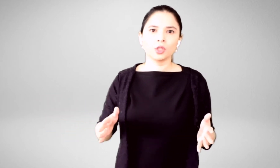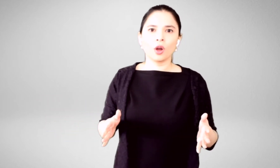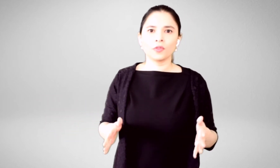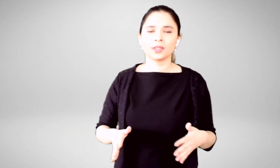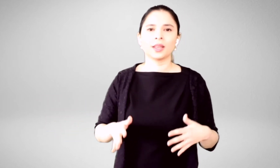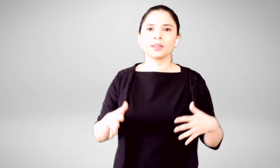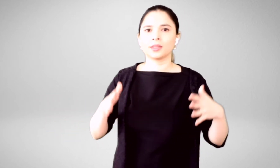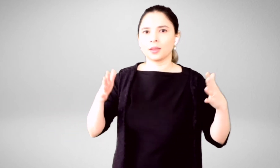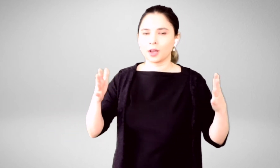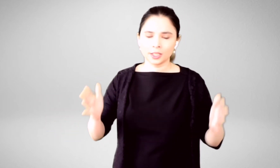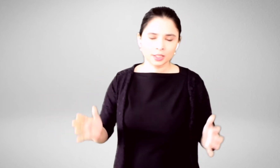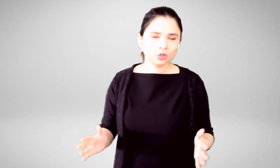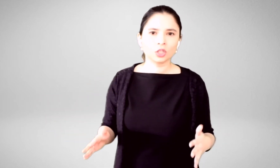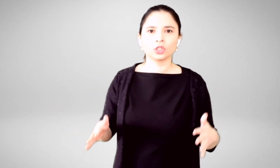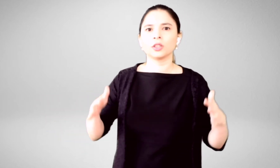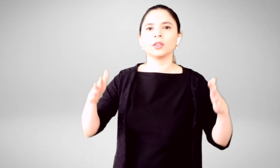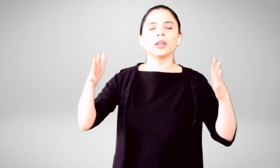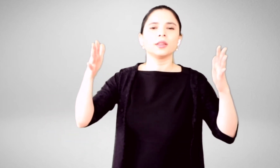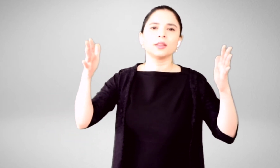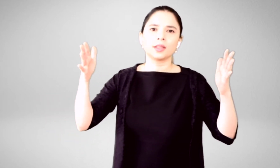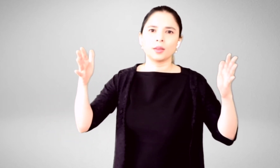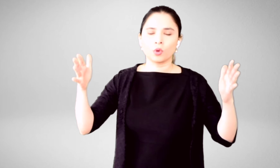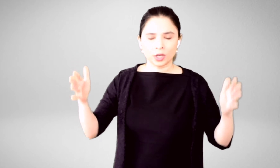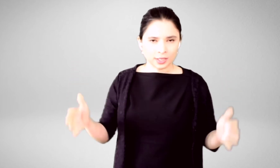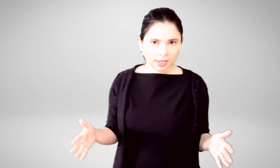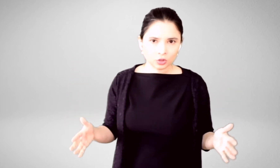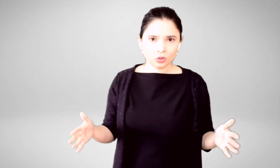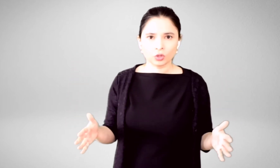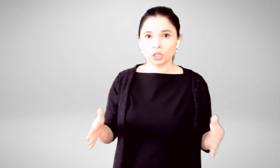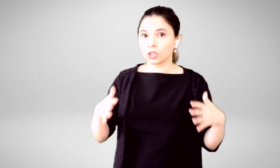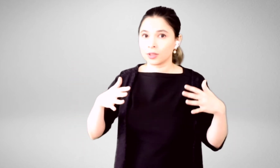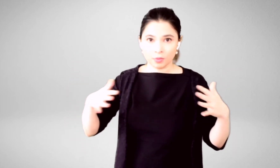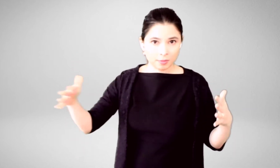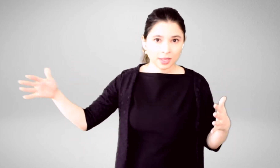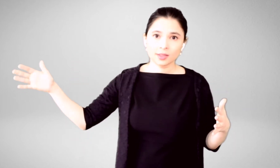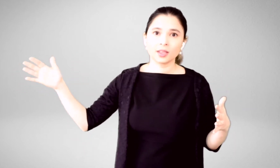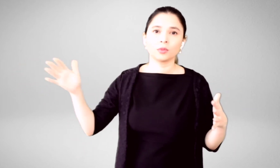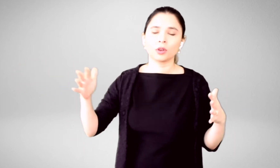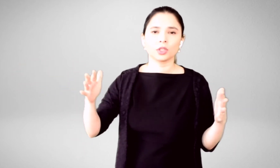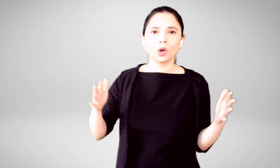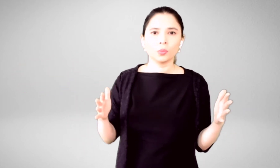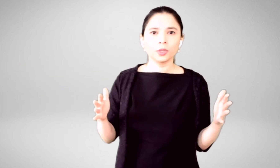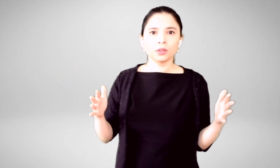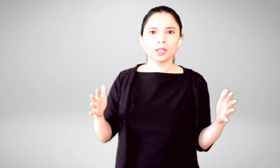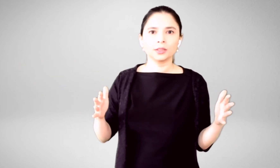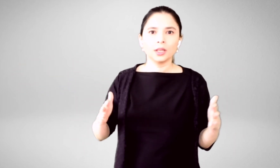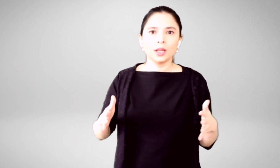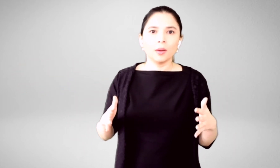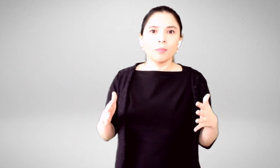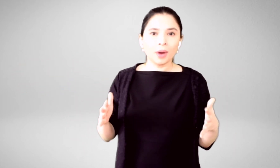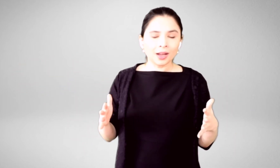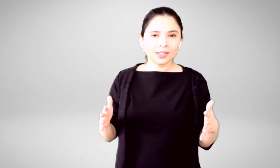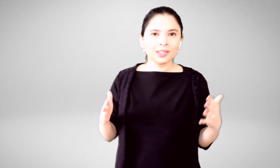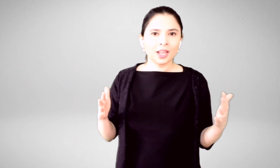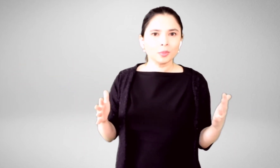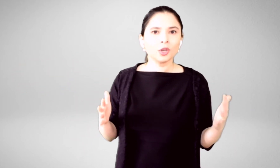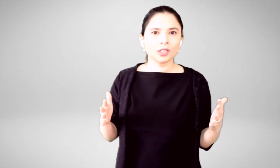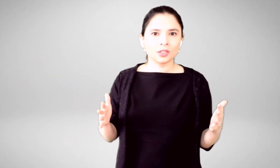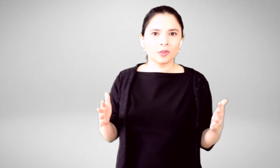MTO offices had the same IT structure, the same organizational structure that remained the same throughout the whole period, but the MTO tax